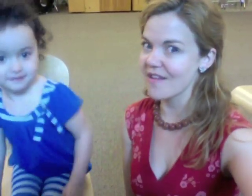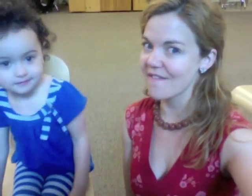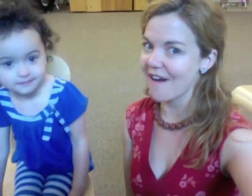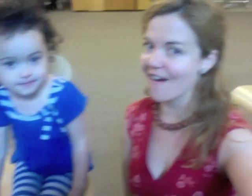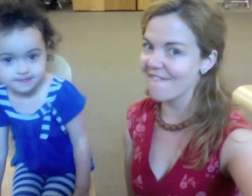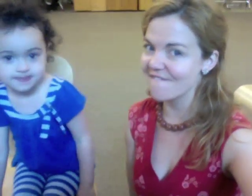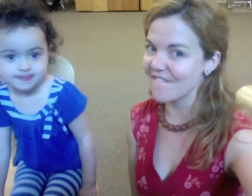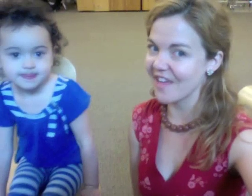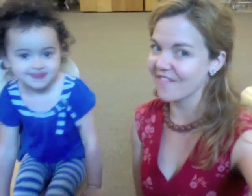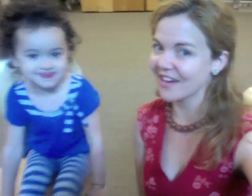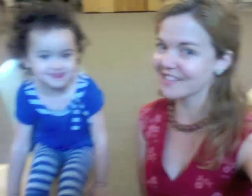of our favorites.